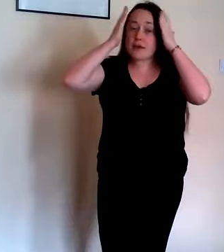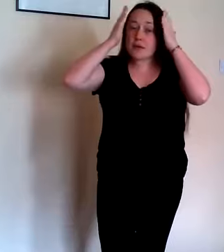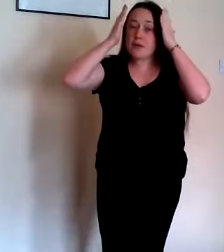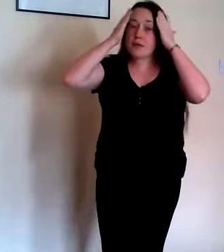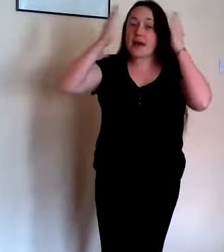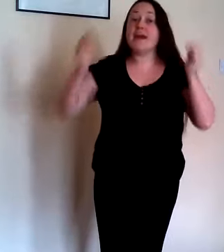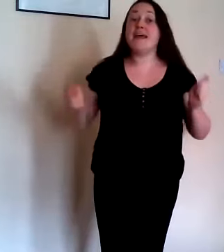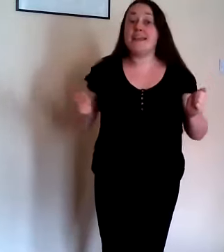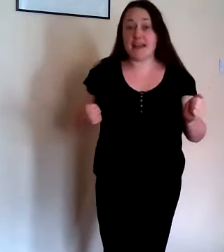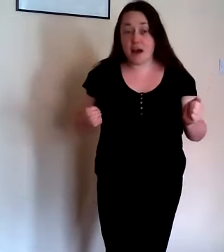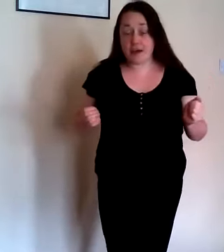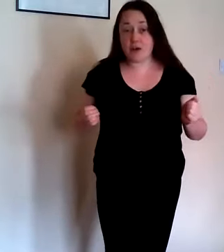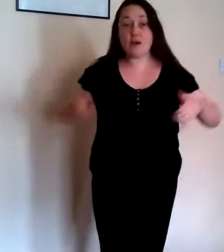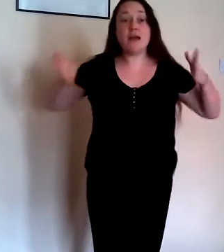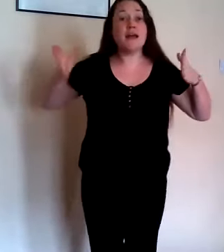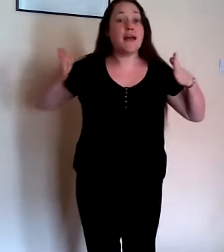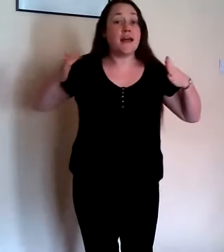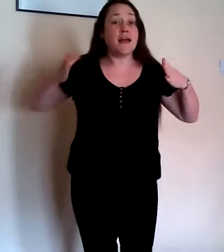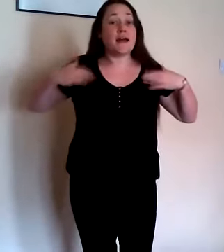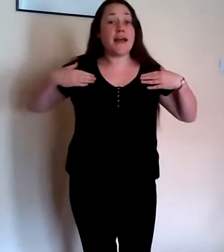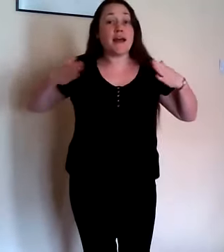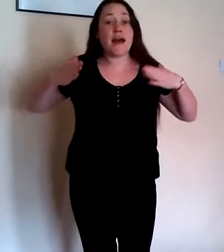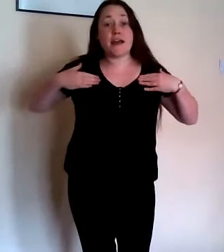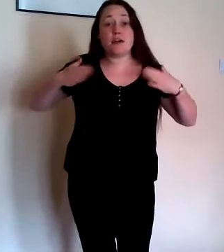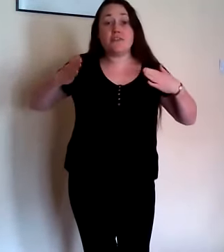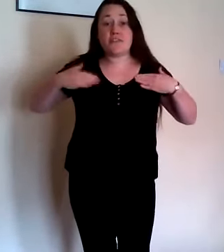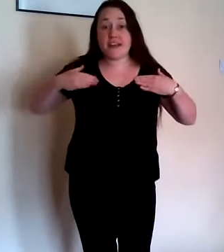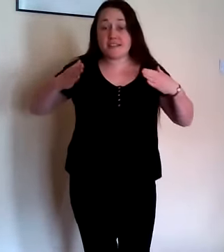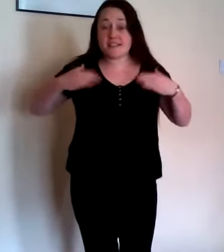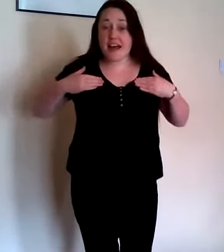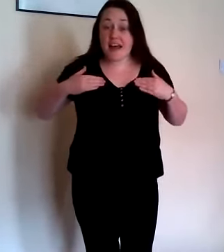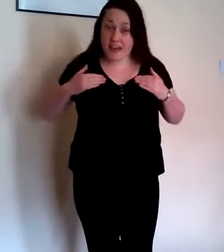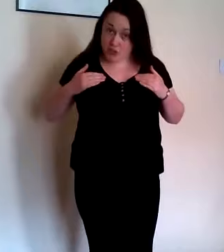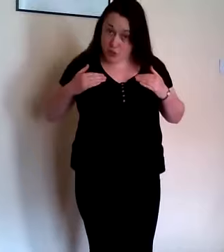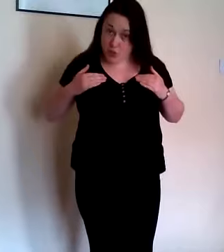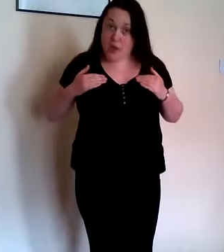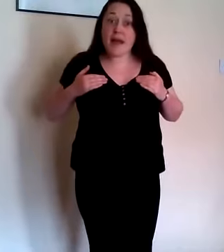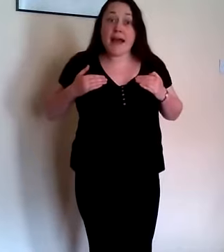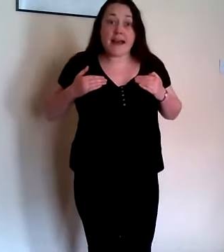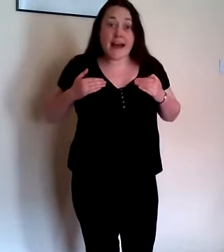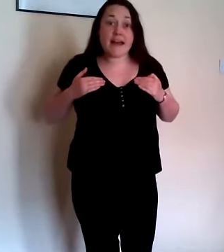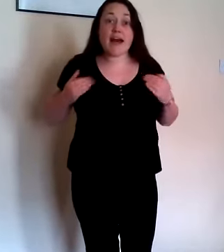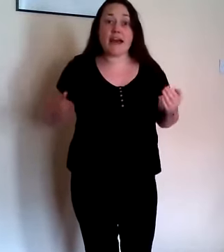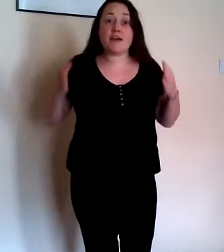kai kai you go kai kai kofissa and you go kai kai